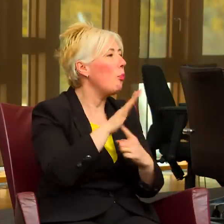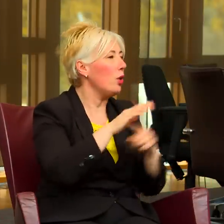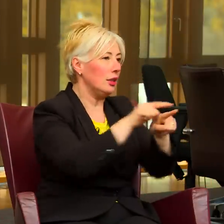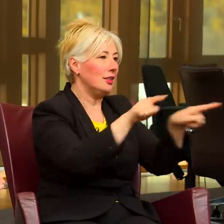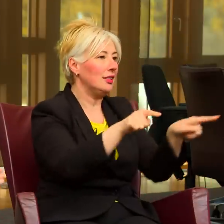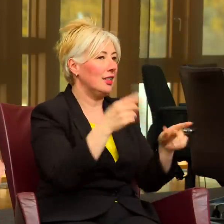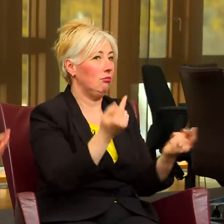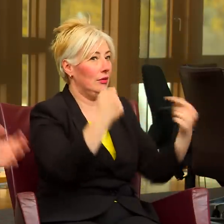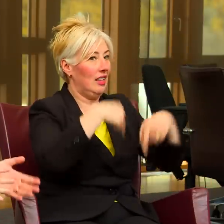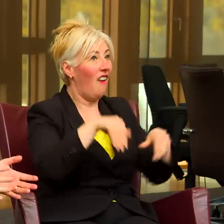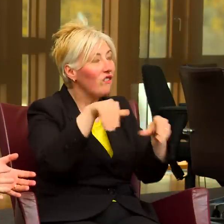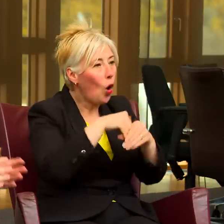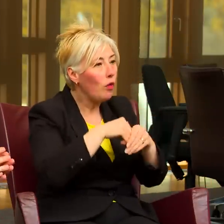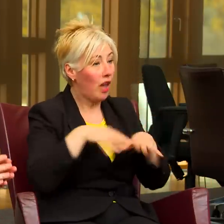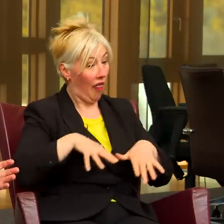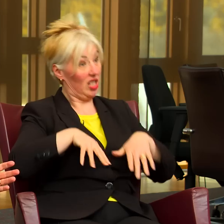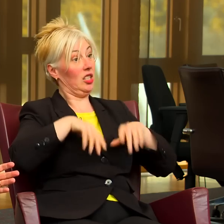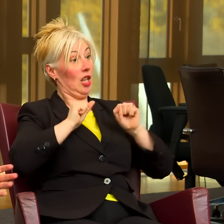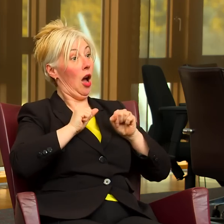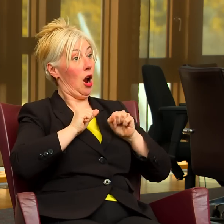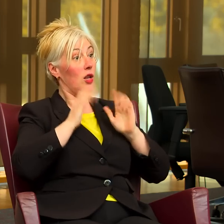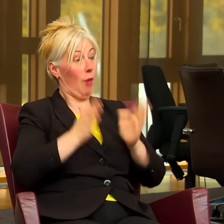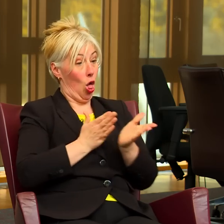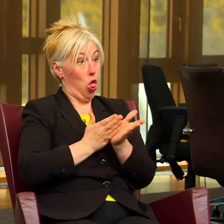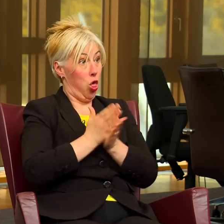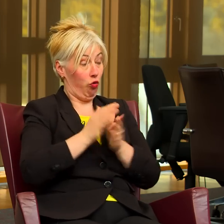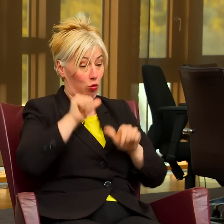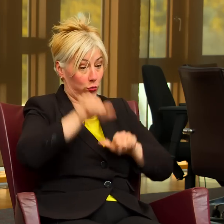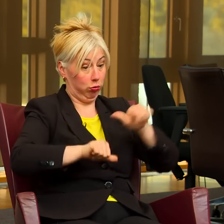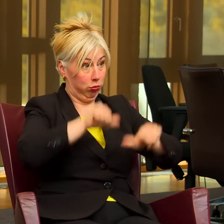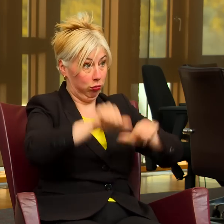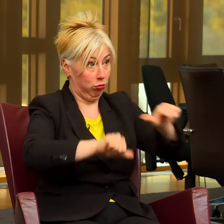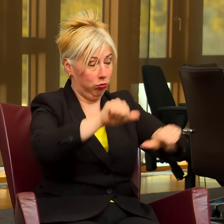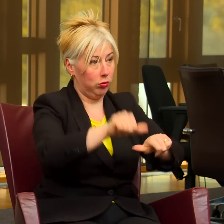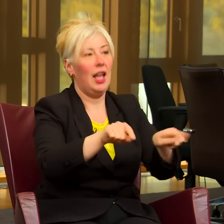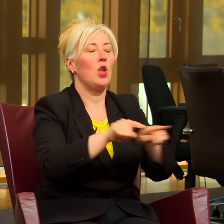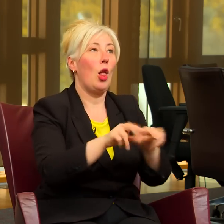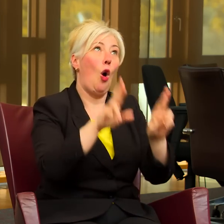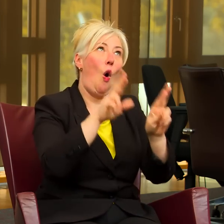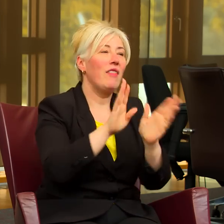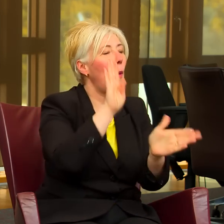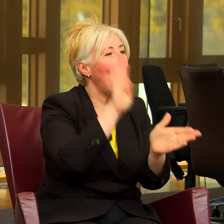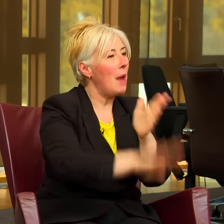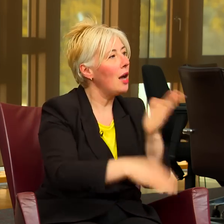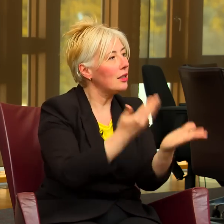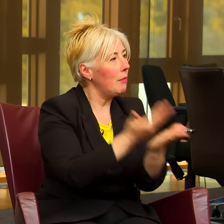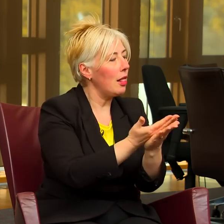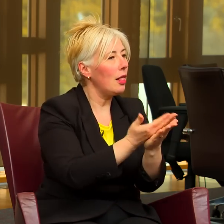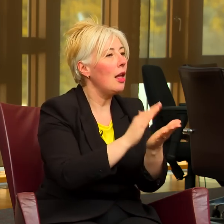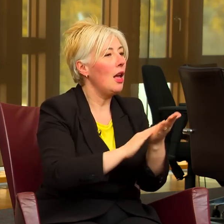not only at the start of the process but right through the process and also once the bill hopefully has passed involved as I said a moment